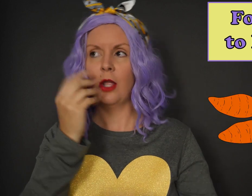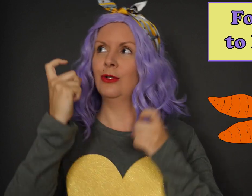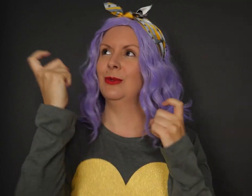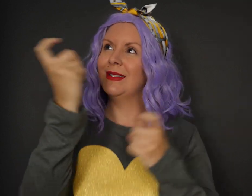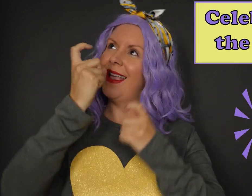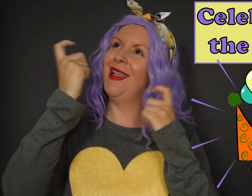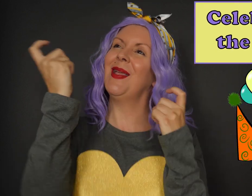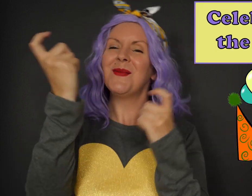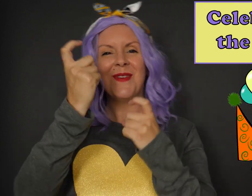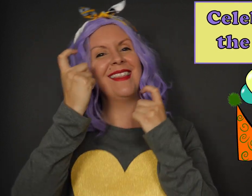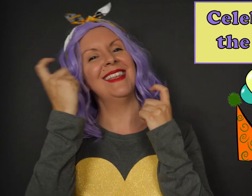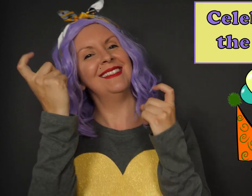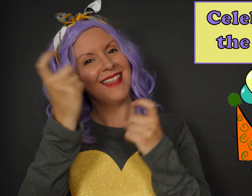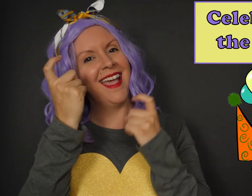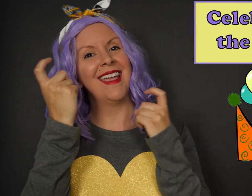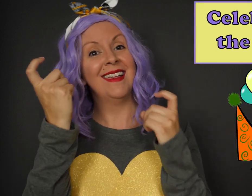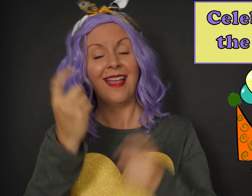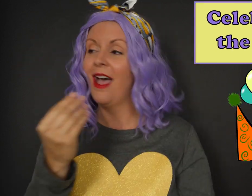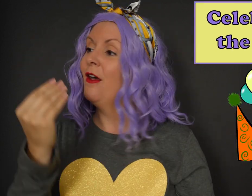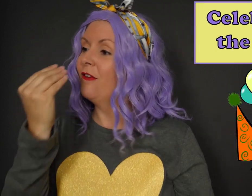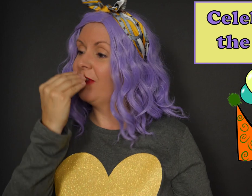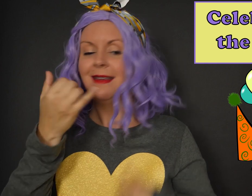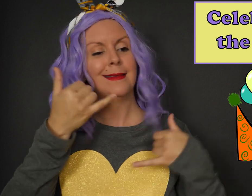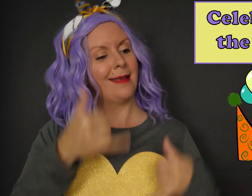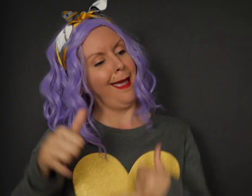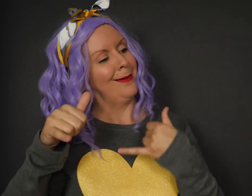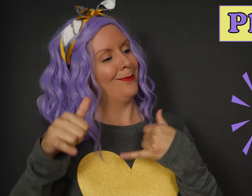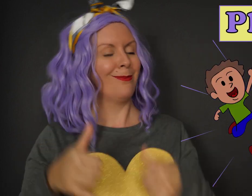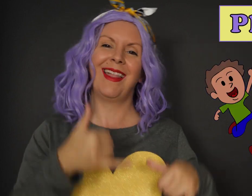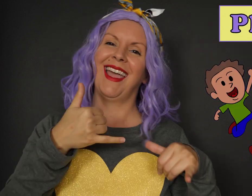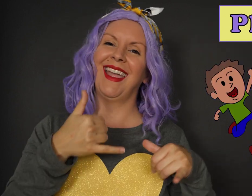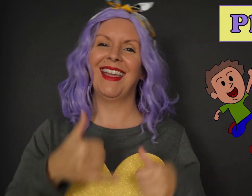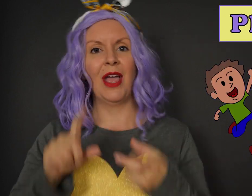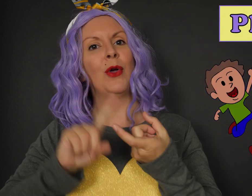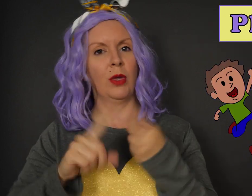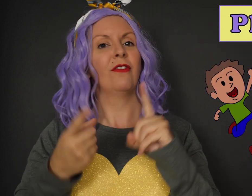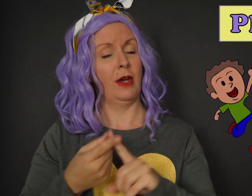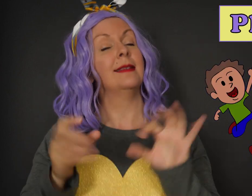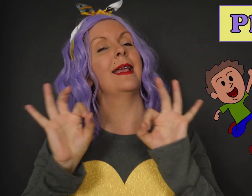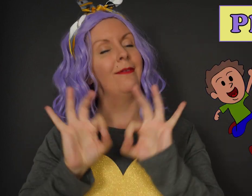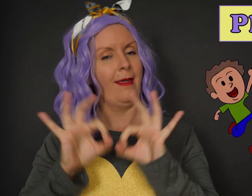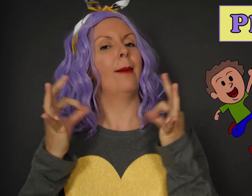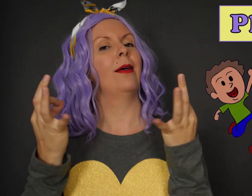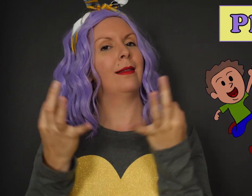to celebrate the day. Peace and play with friends and family.